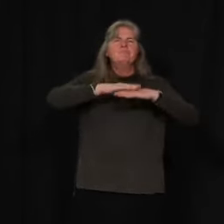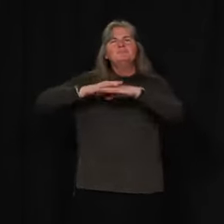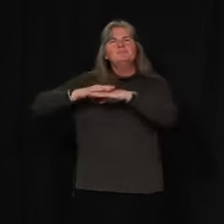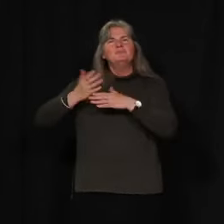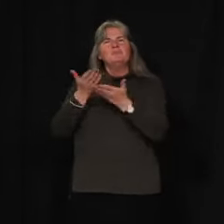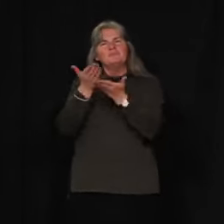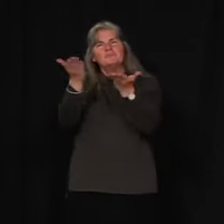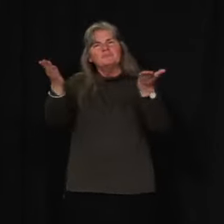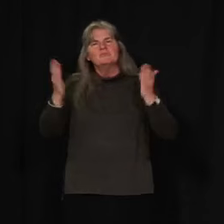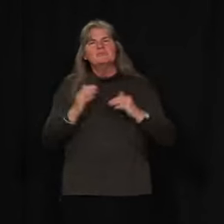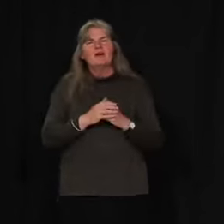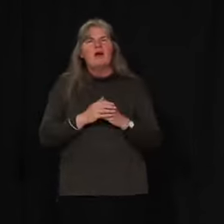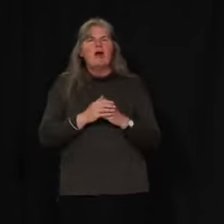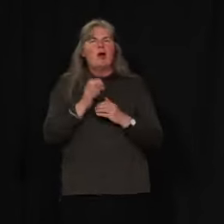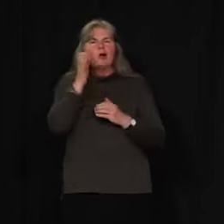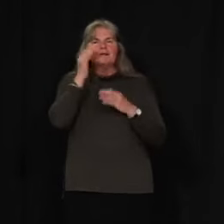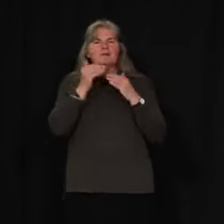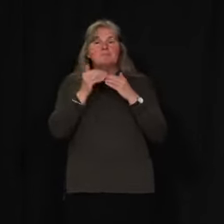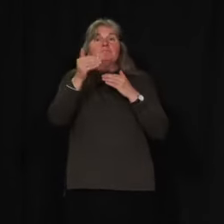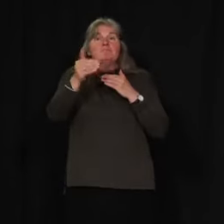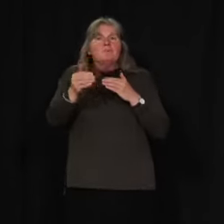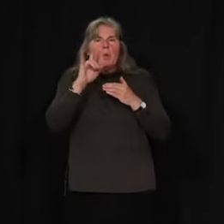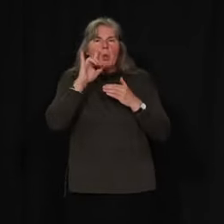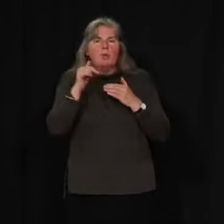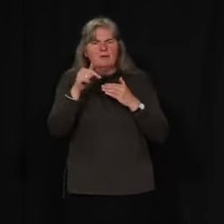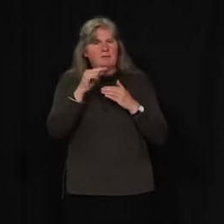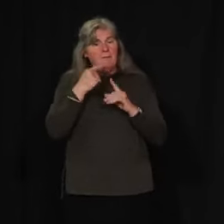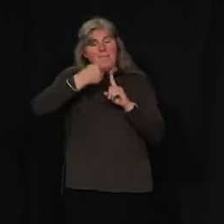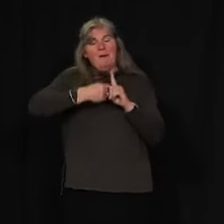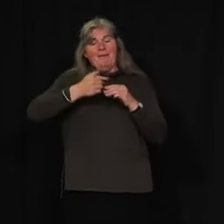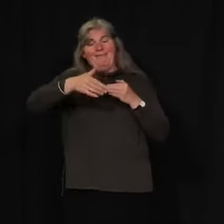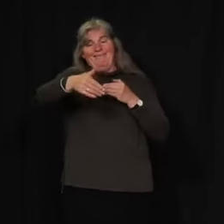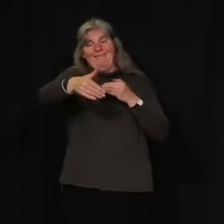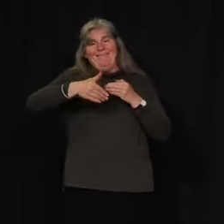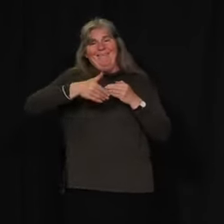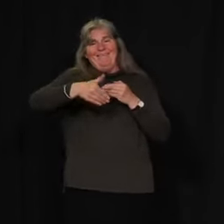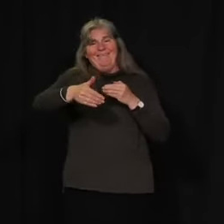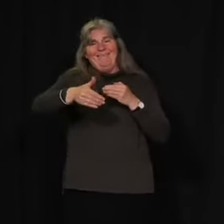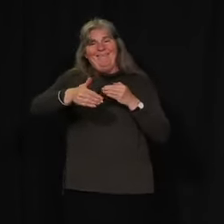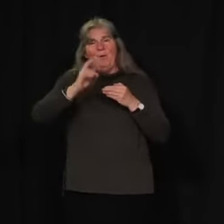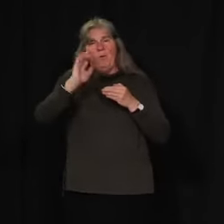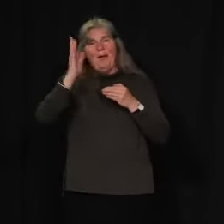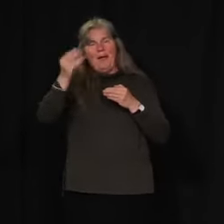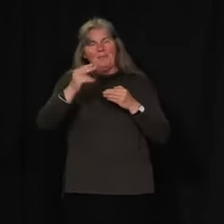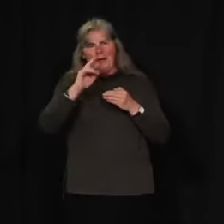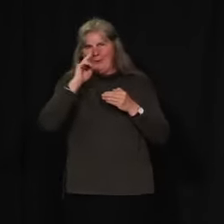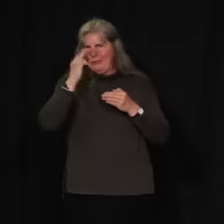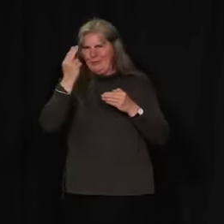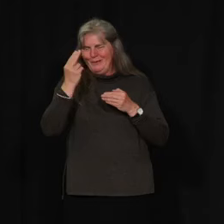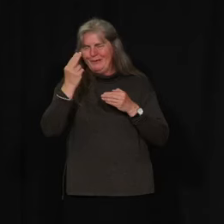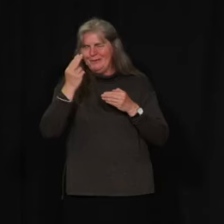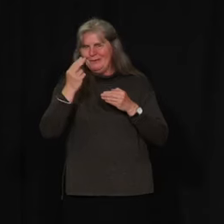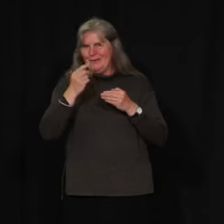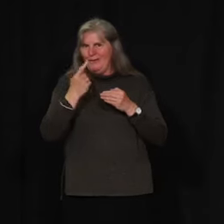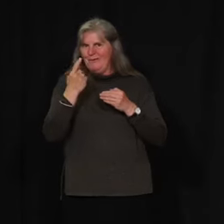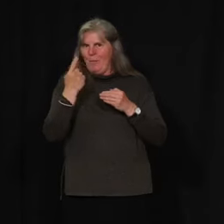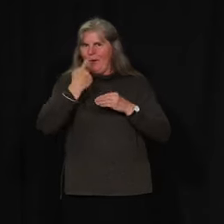is the idea. It's actually a month away, which seems very unusual in these times.